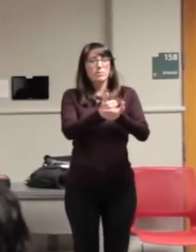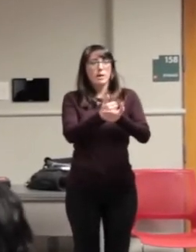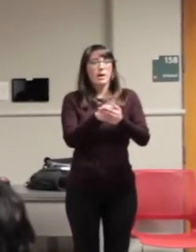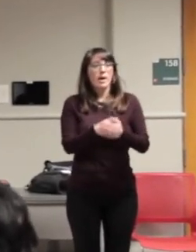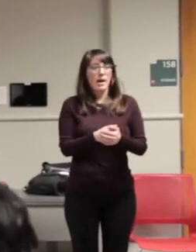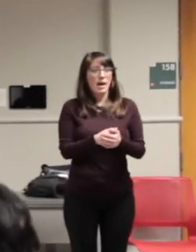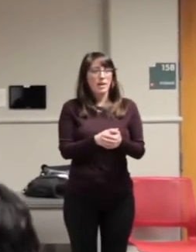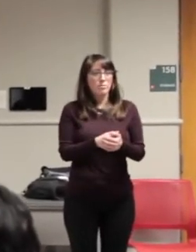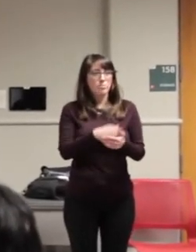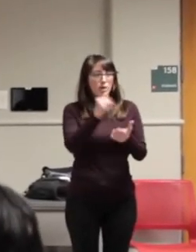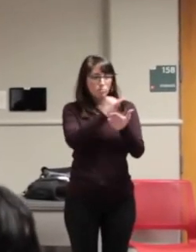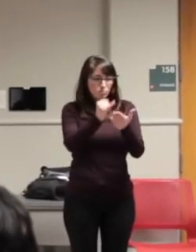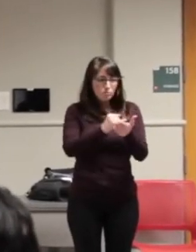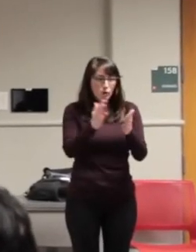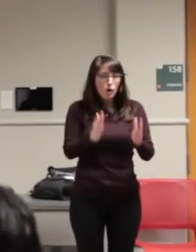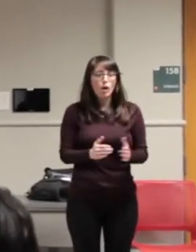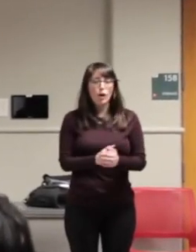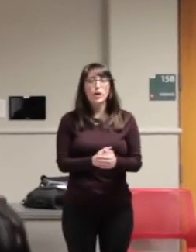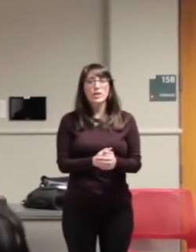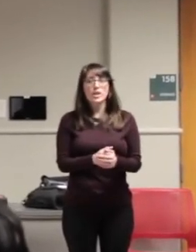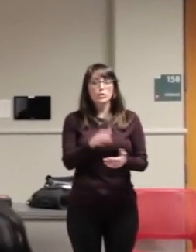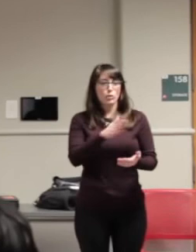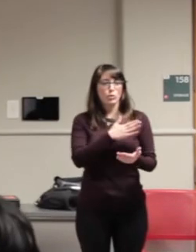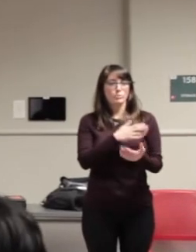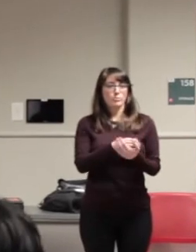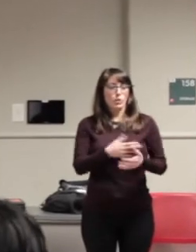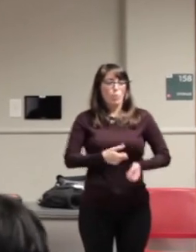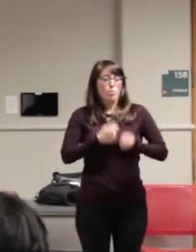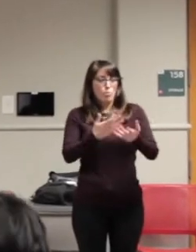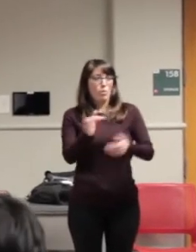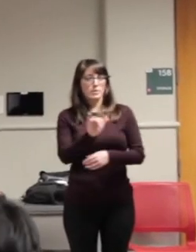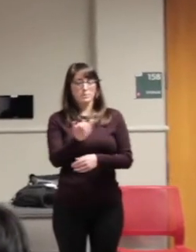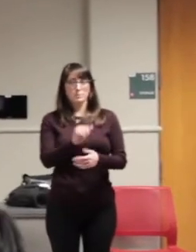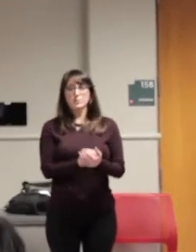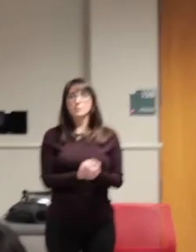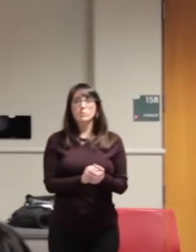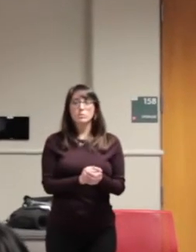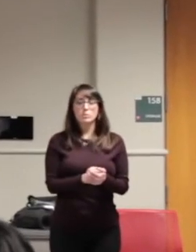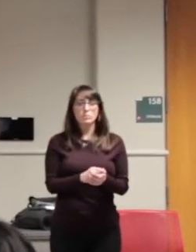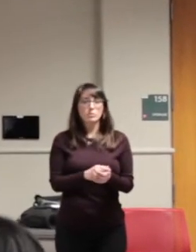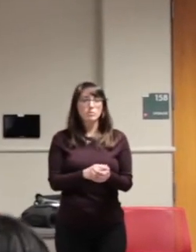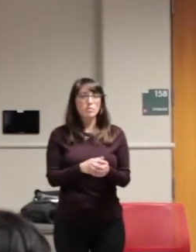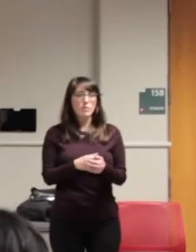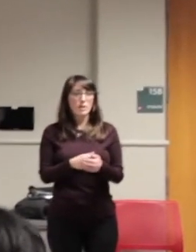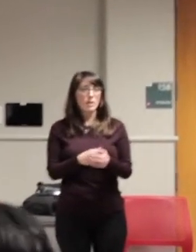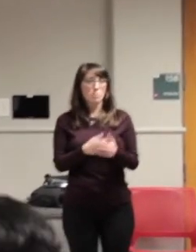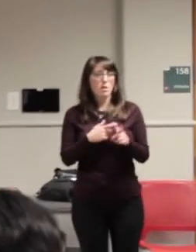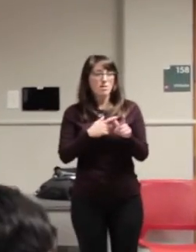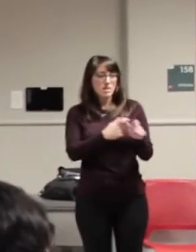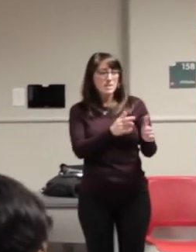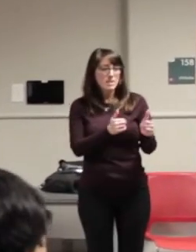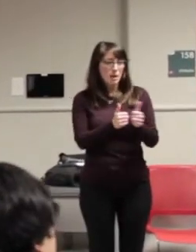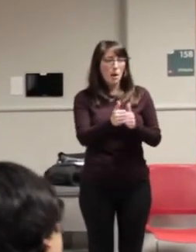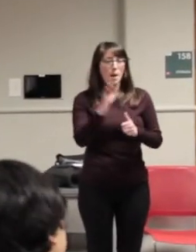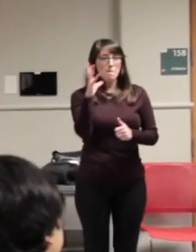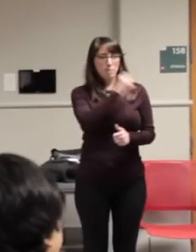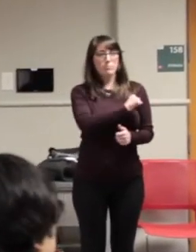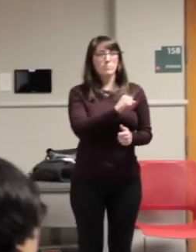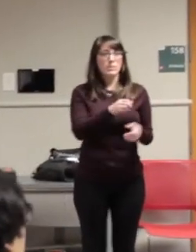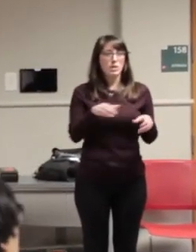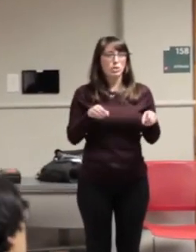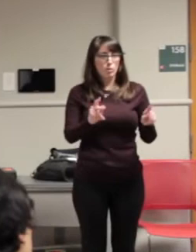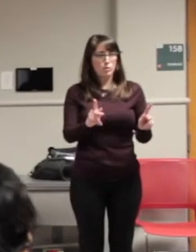poem by the same name. I must move faster than the speed of missed opportunities. That's why I rest,